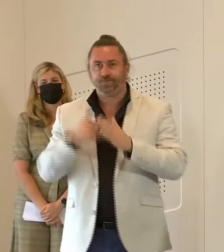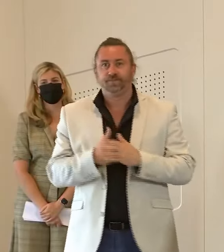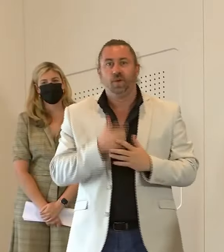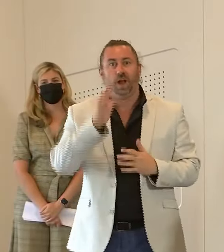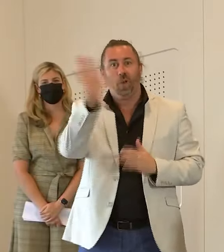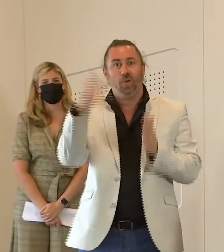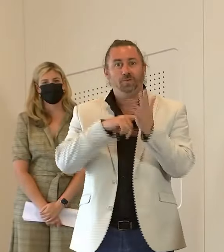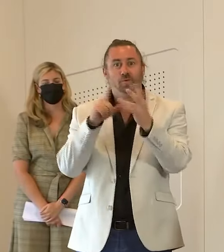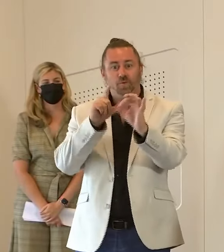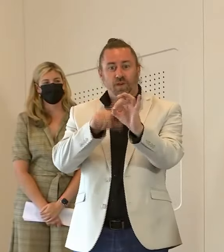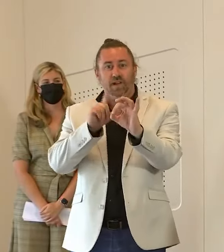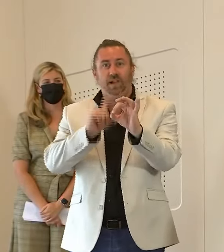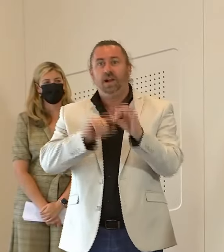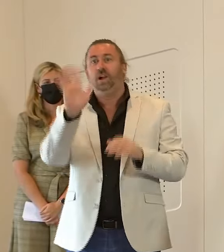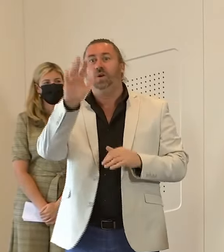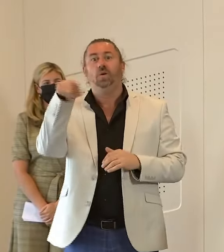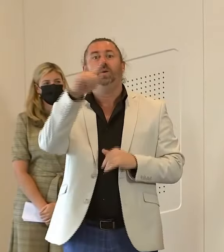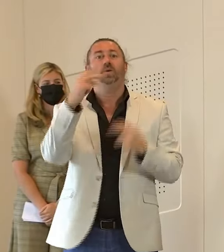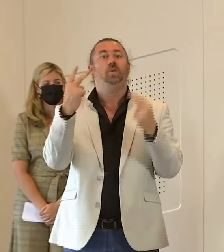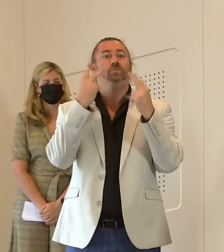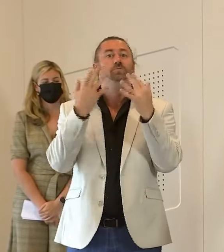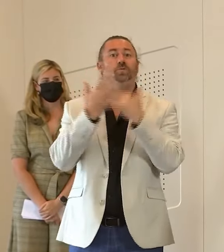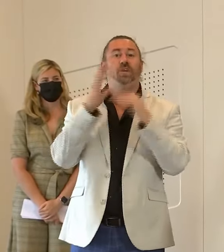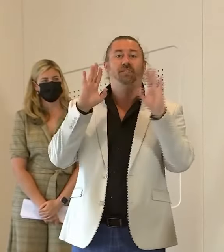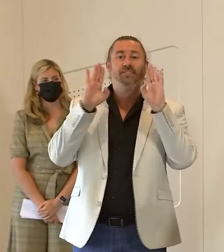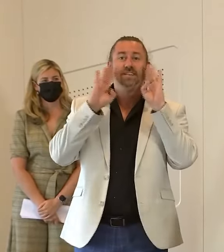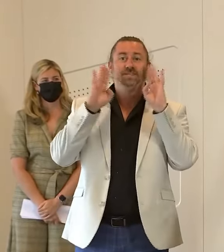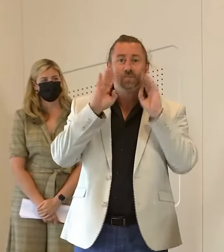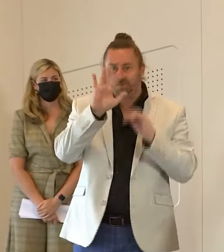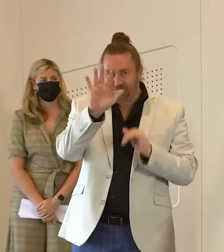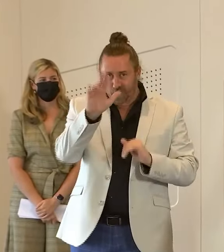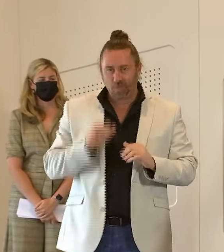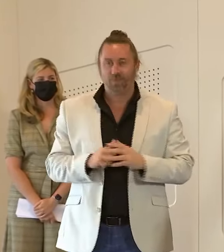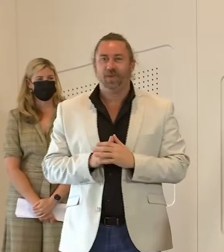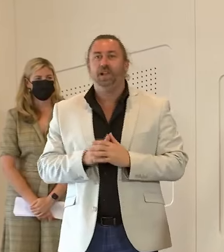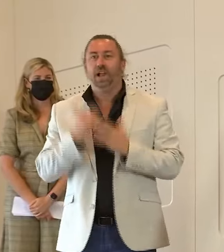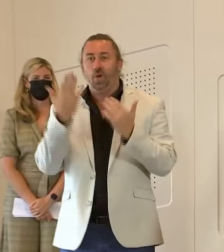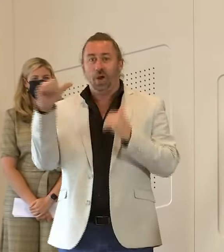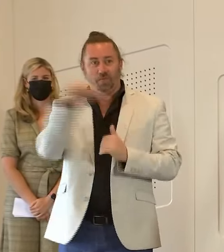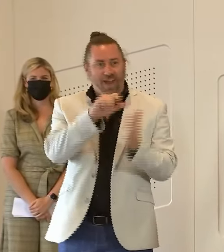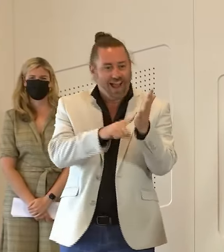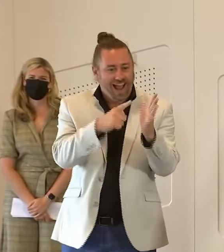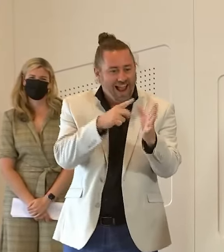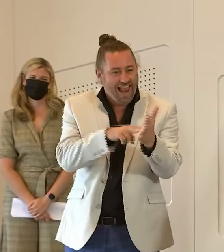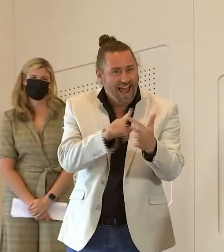Hello to all of our Facebook Live followers and welcome back Lane.